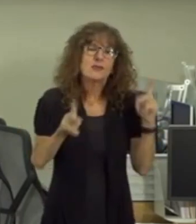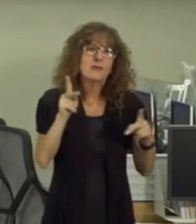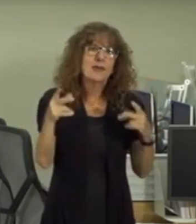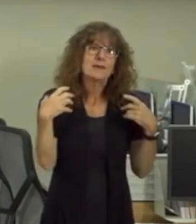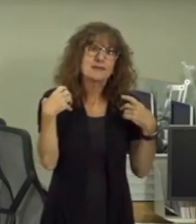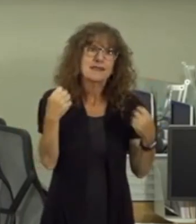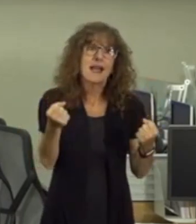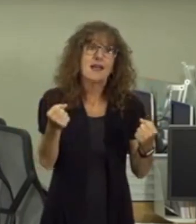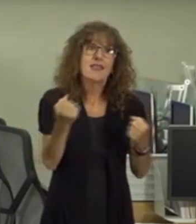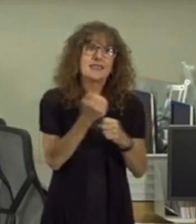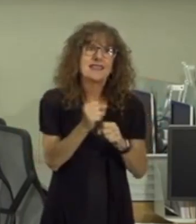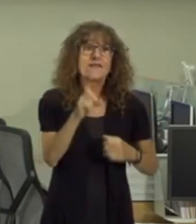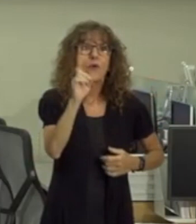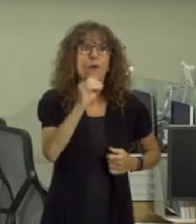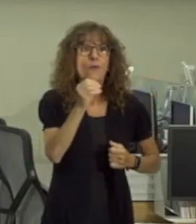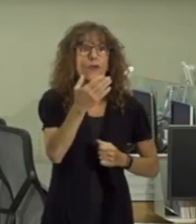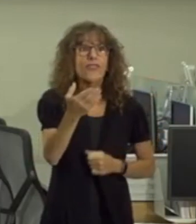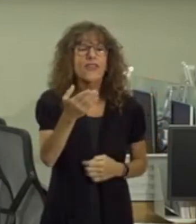health and safety